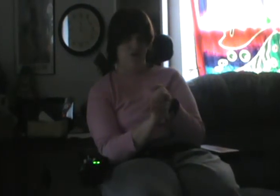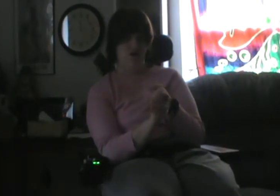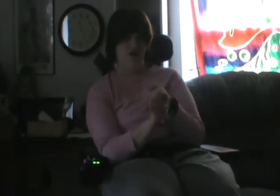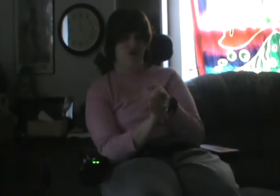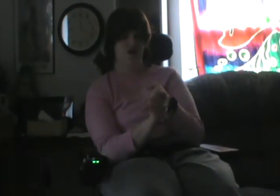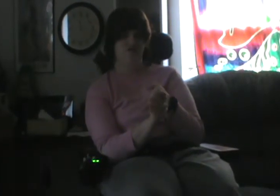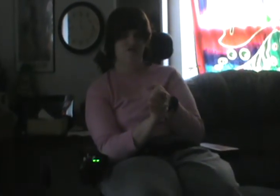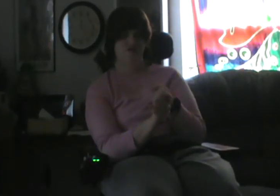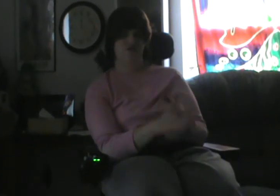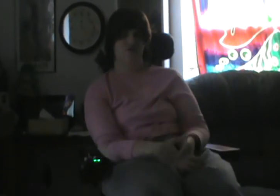And done.